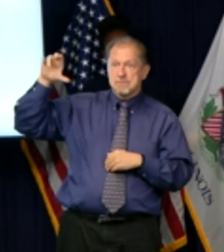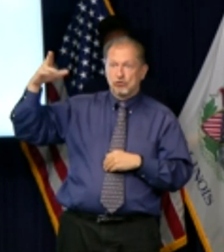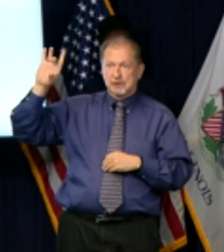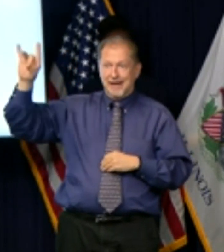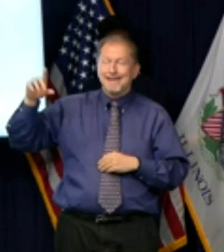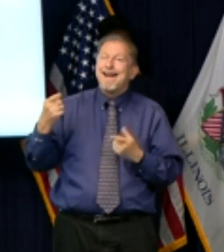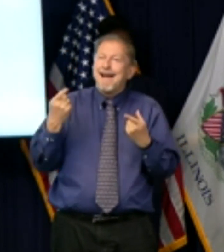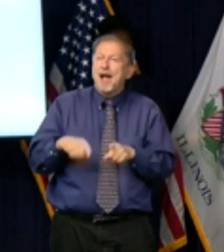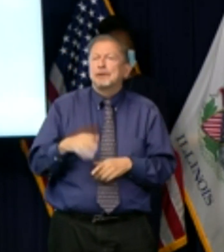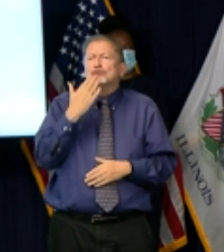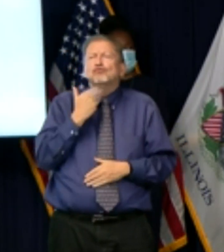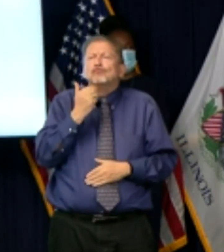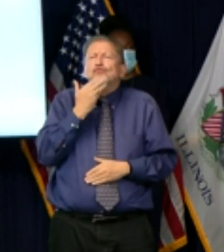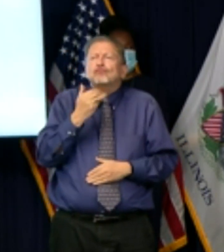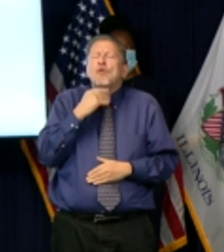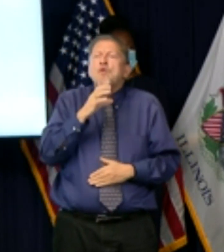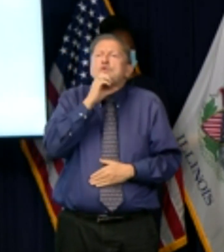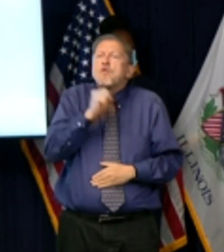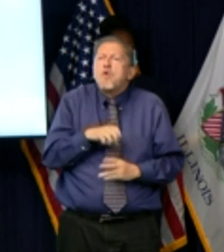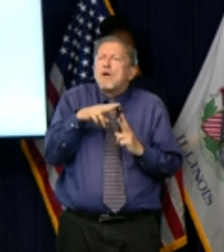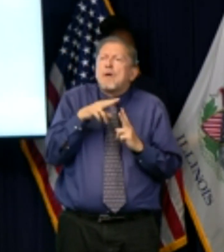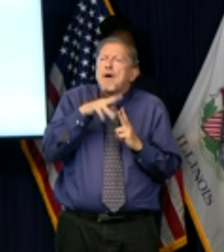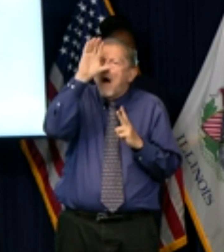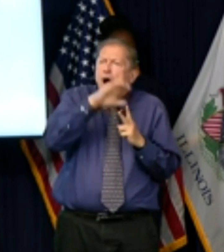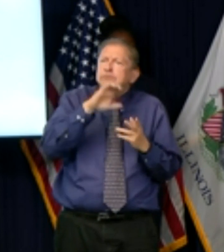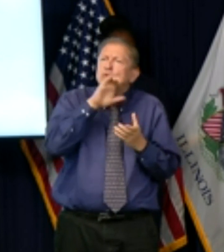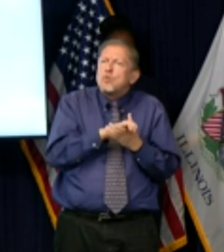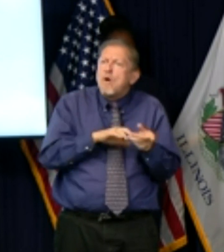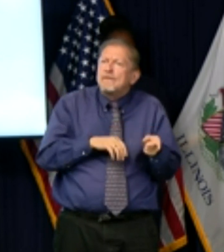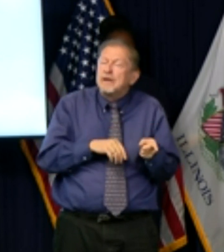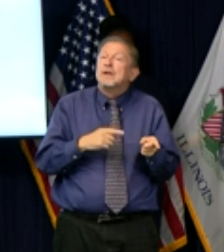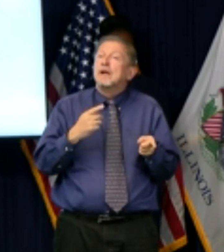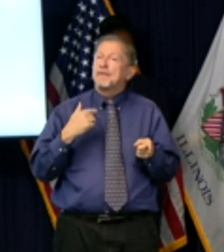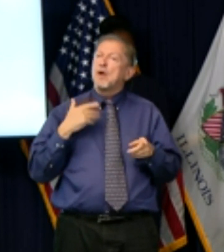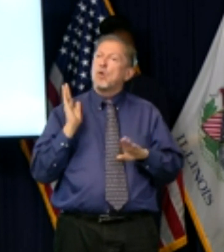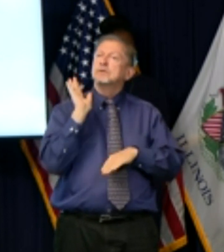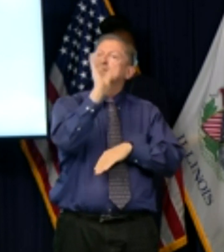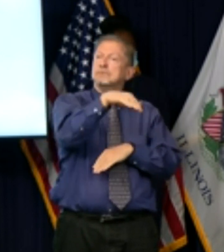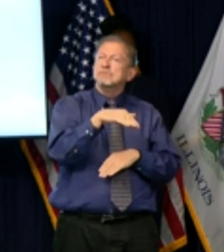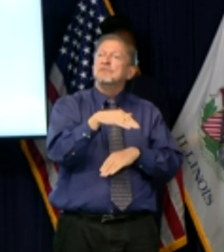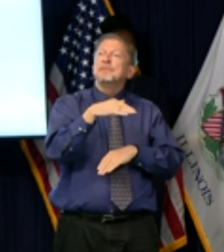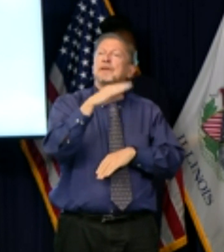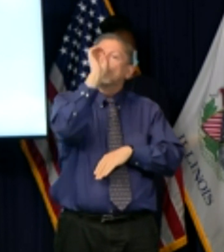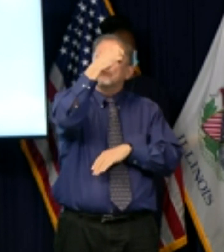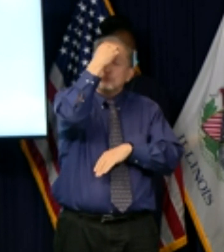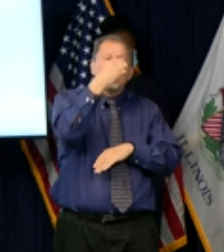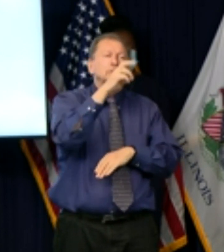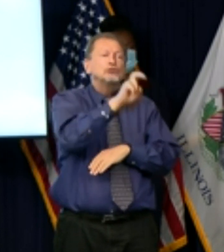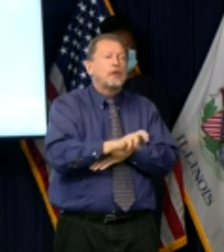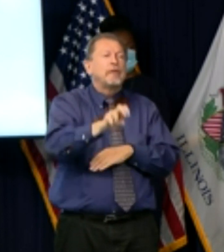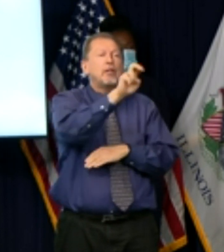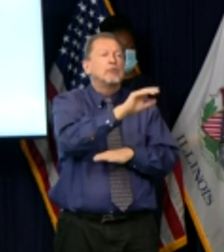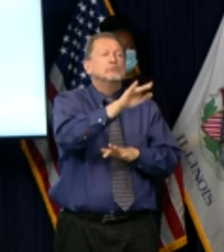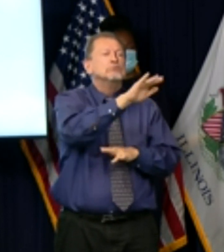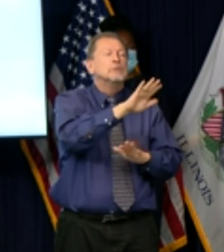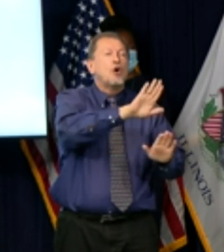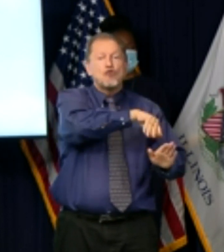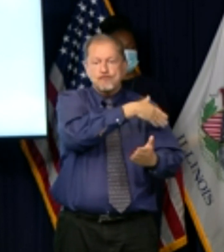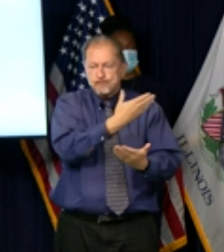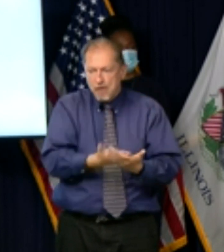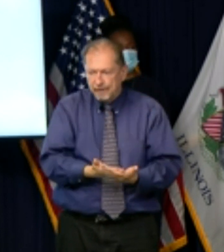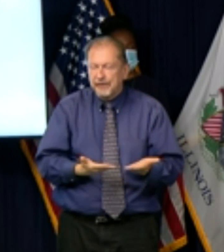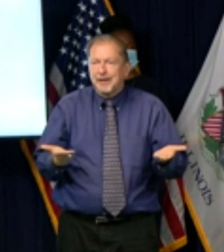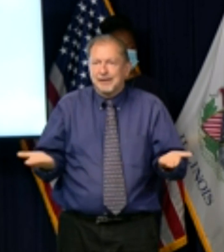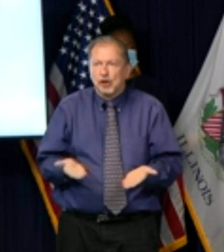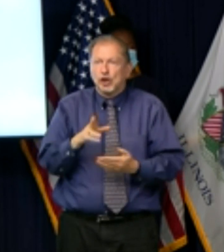wonderful older couple that had just returned from an overseas holiday with covert symptoms as is common with this virus